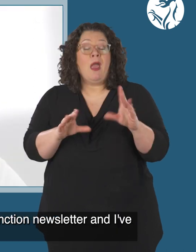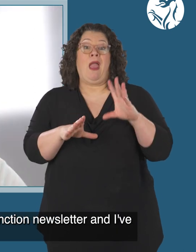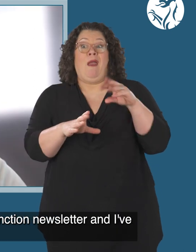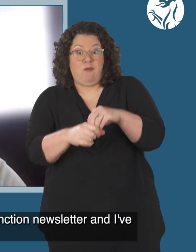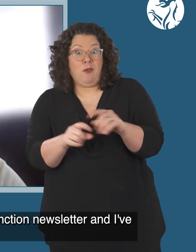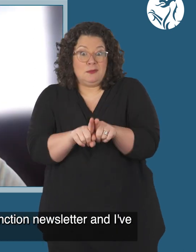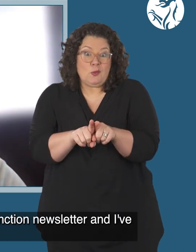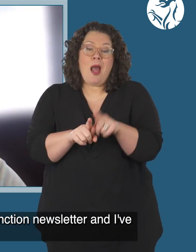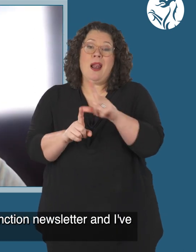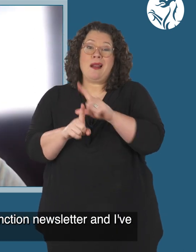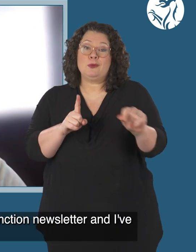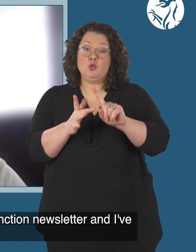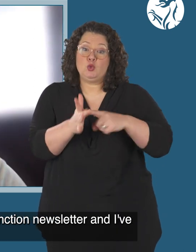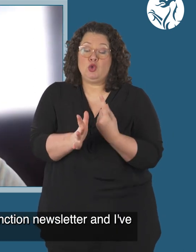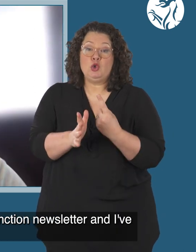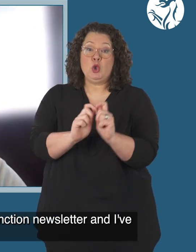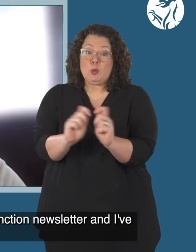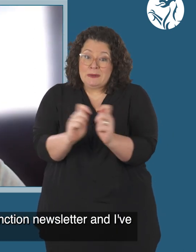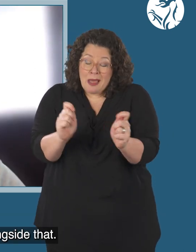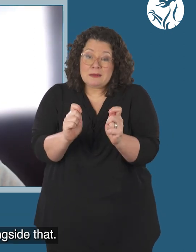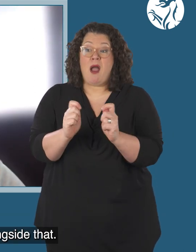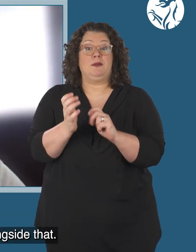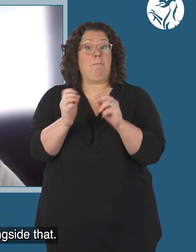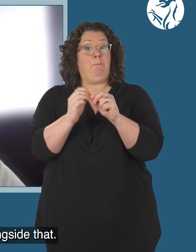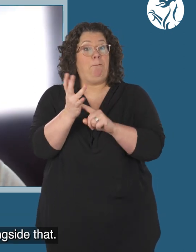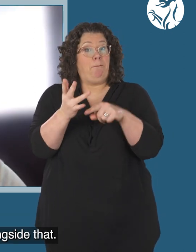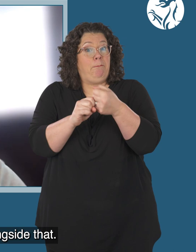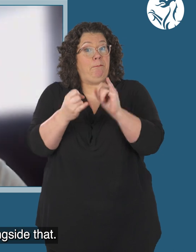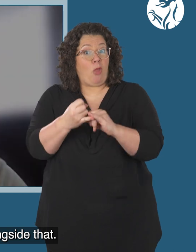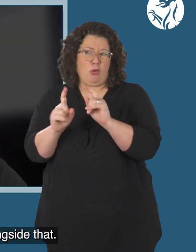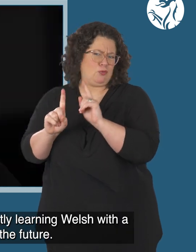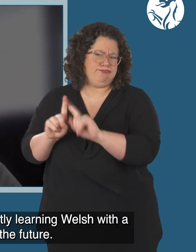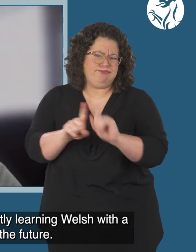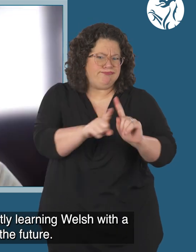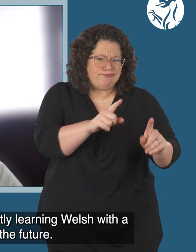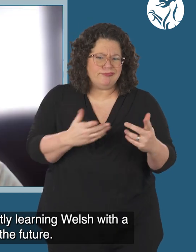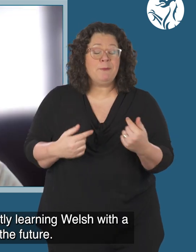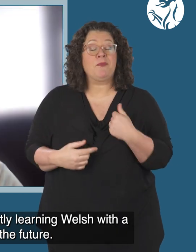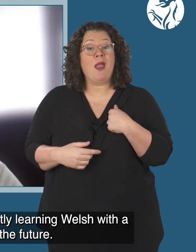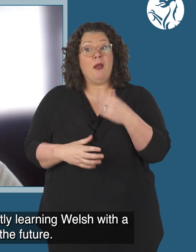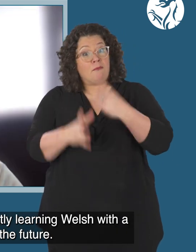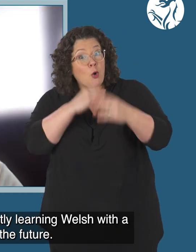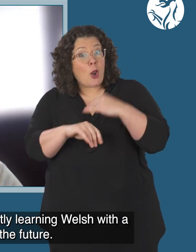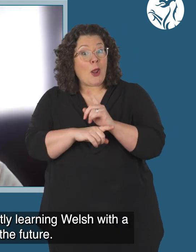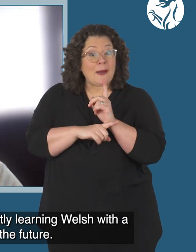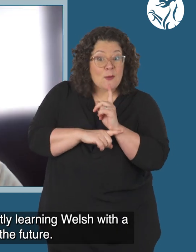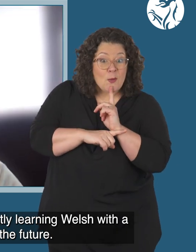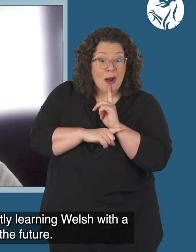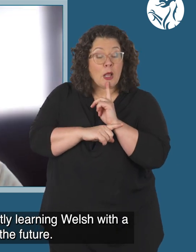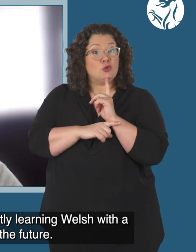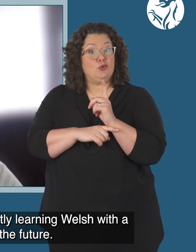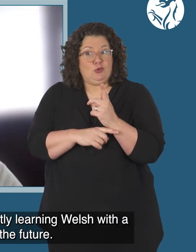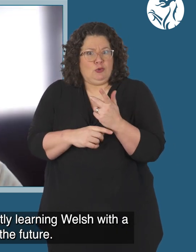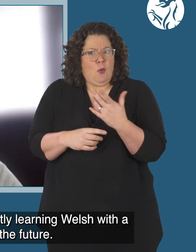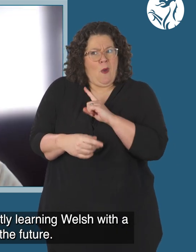i'm also involved in the clandindo junction newsletter and i've also done blogs as well alongside that bradwine dusky cum raig i'm currently